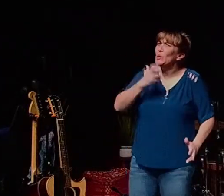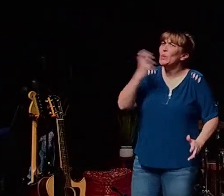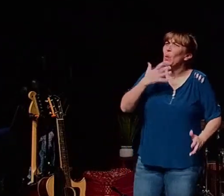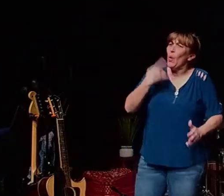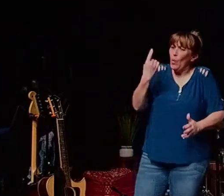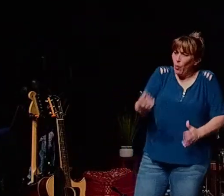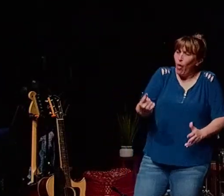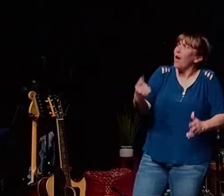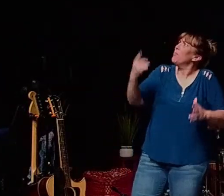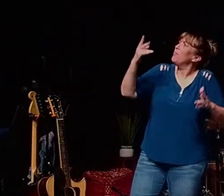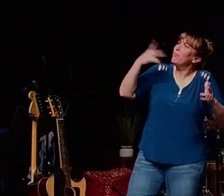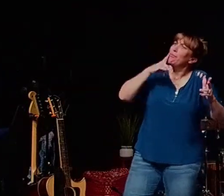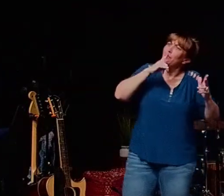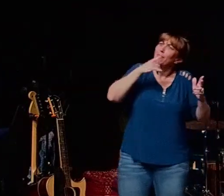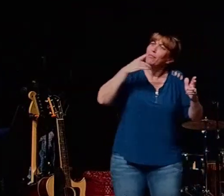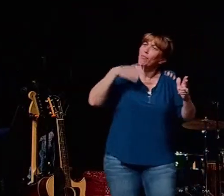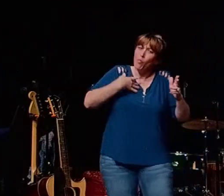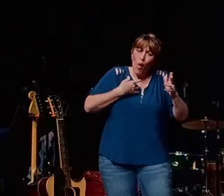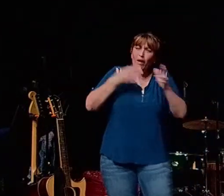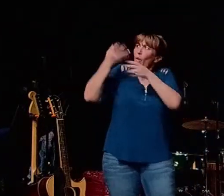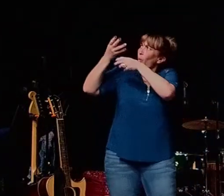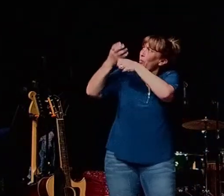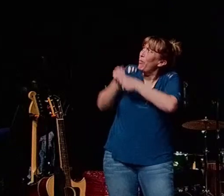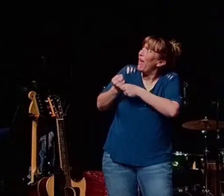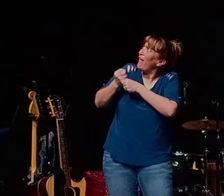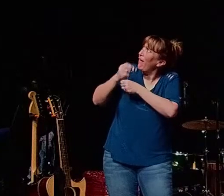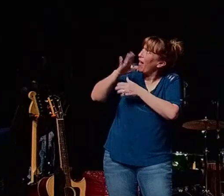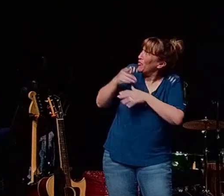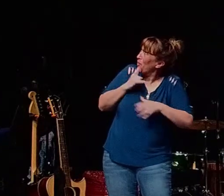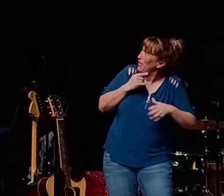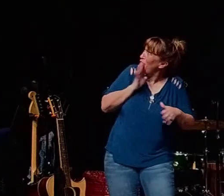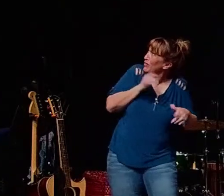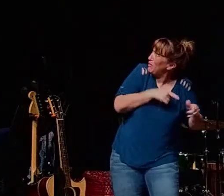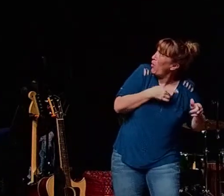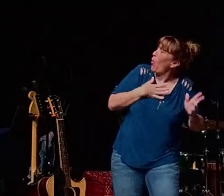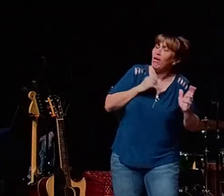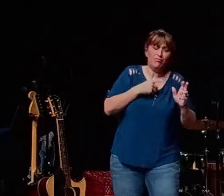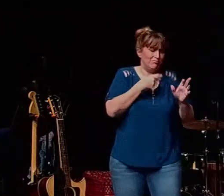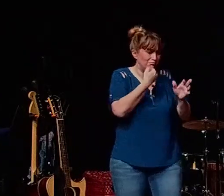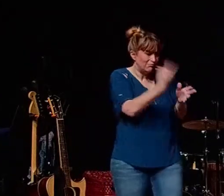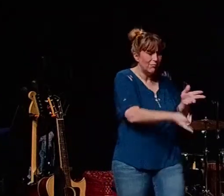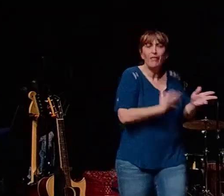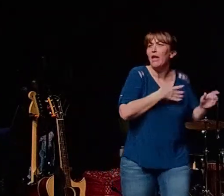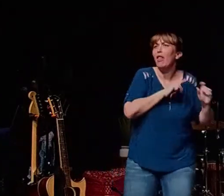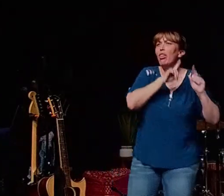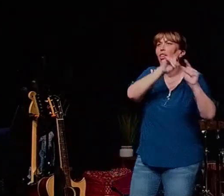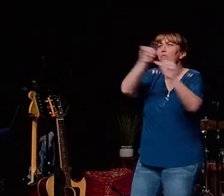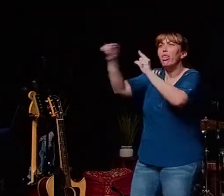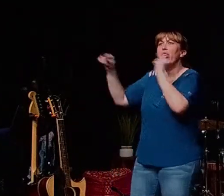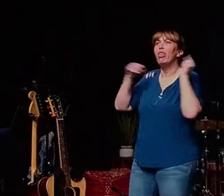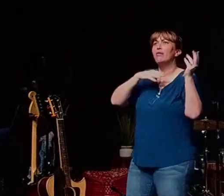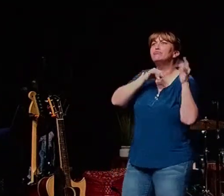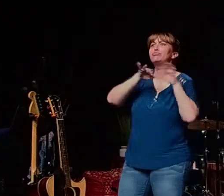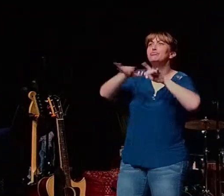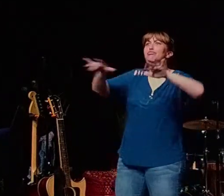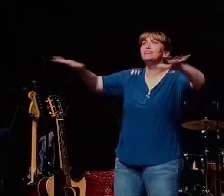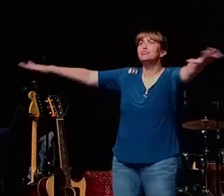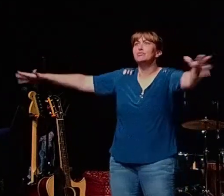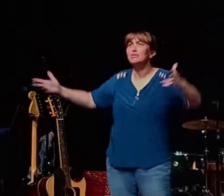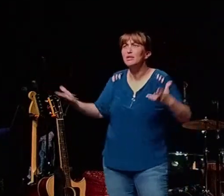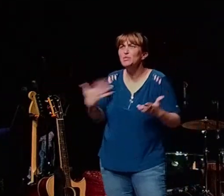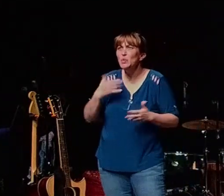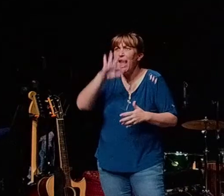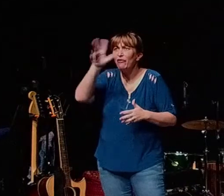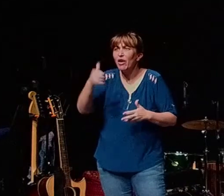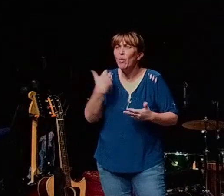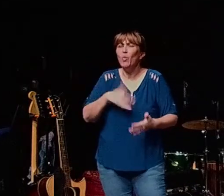act of obedience can create such a wave of transformation and you can be that person i can